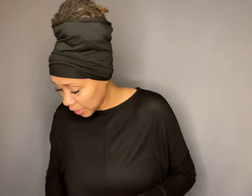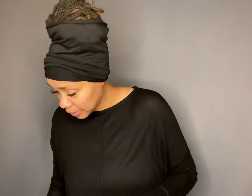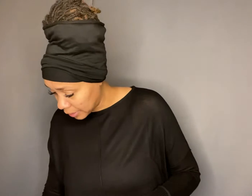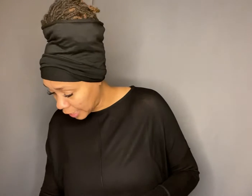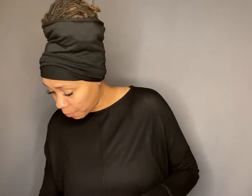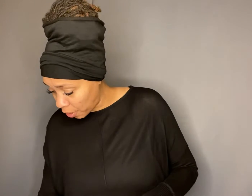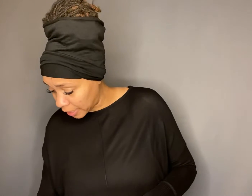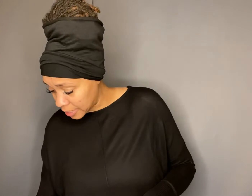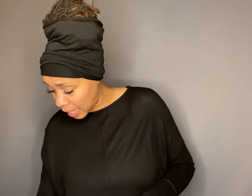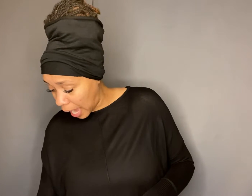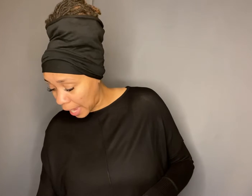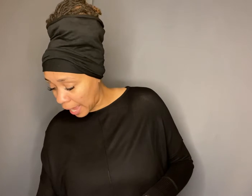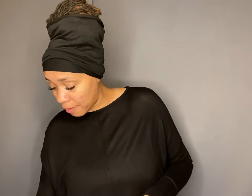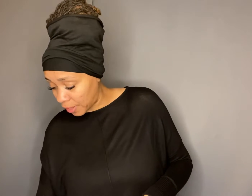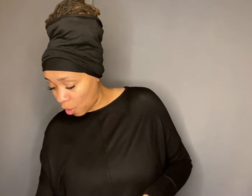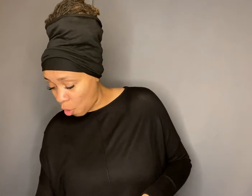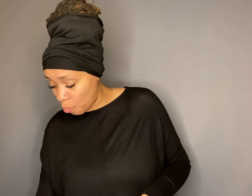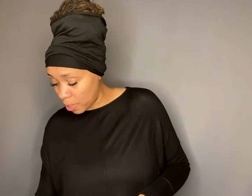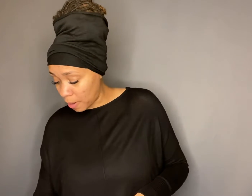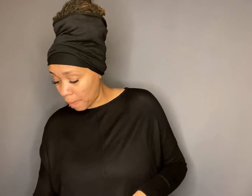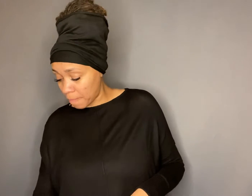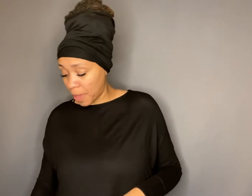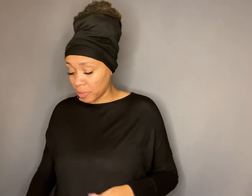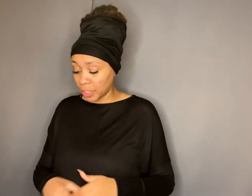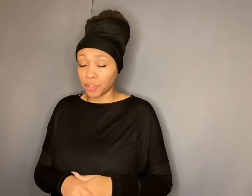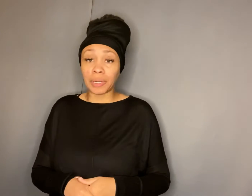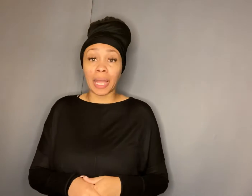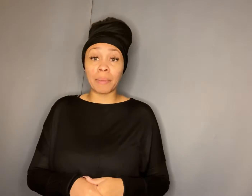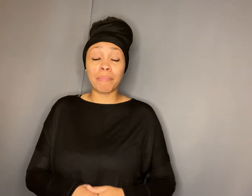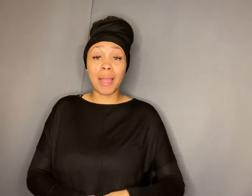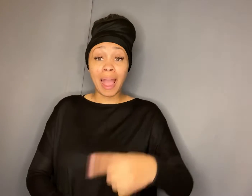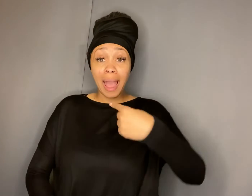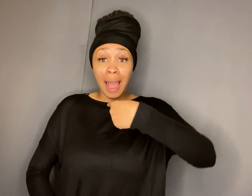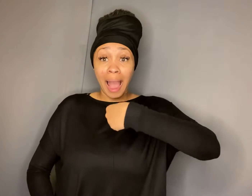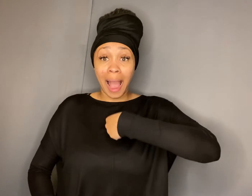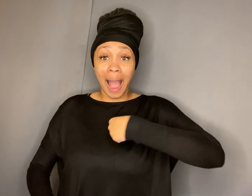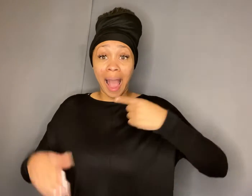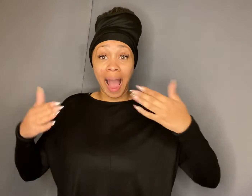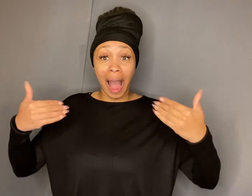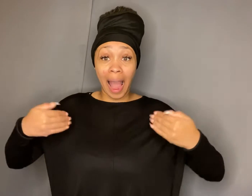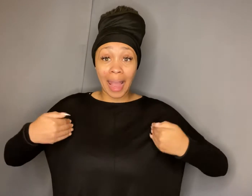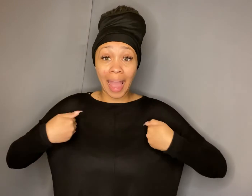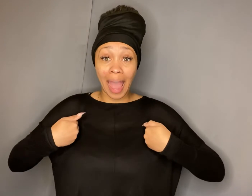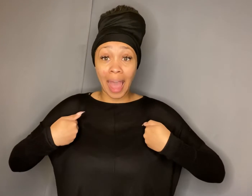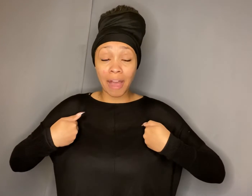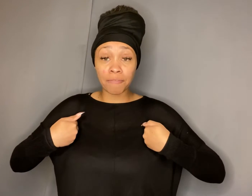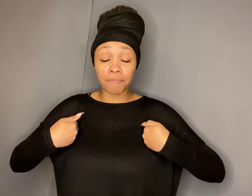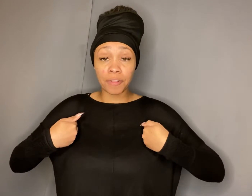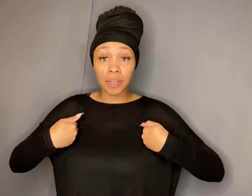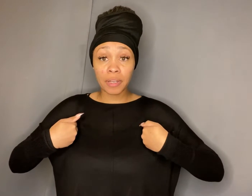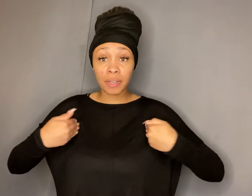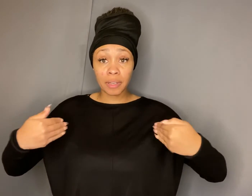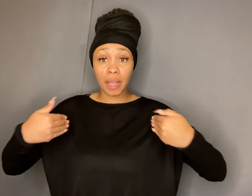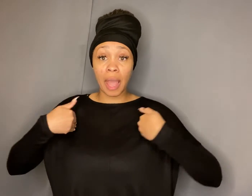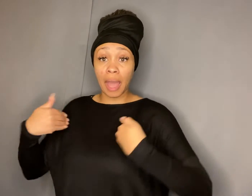the next part is i have a hope found in your name i have have